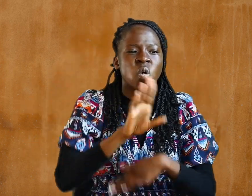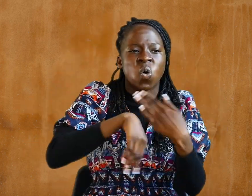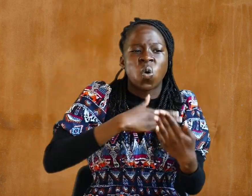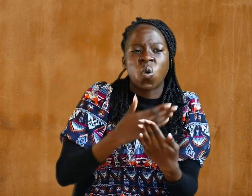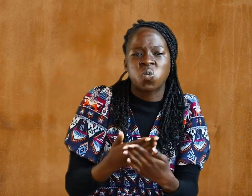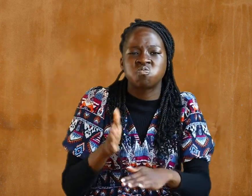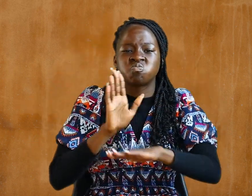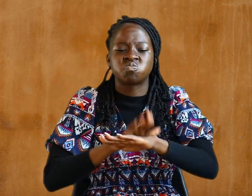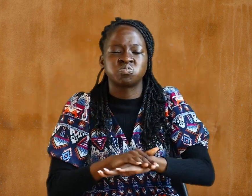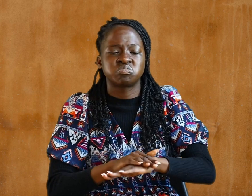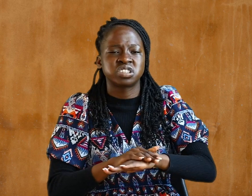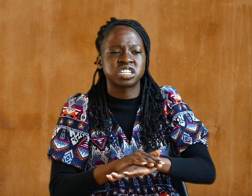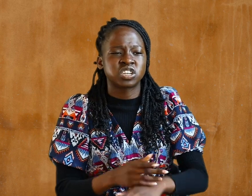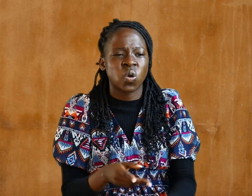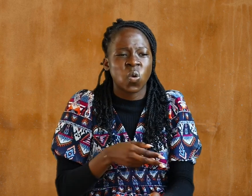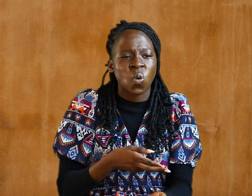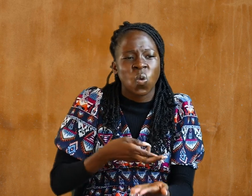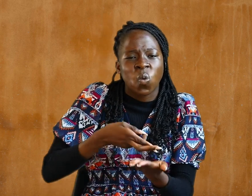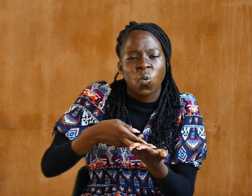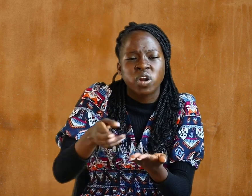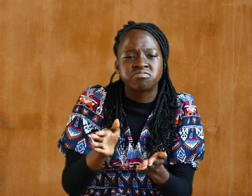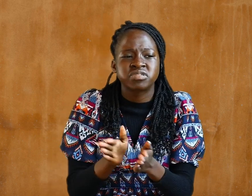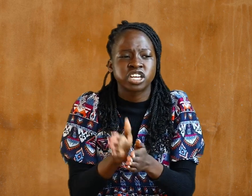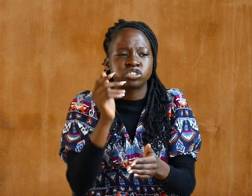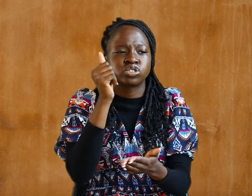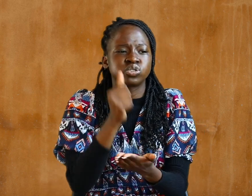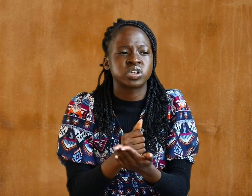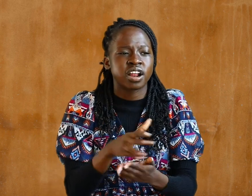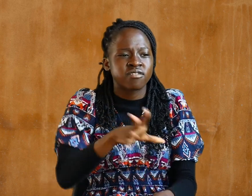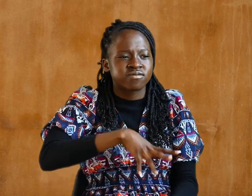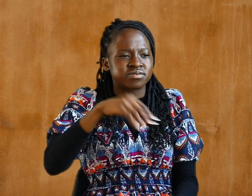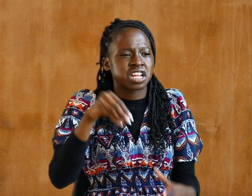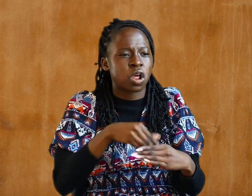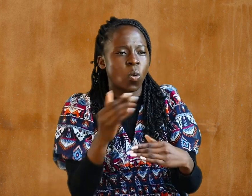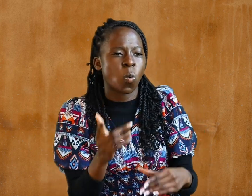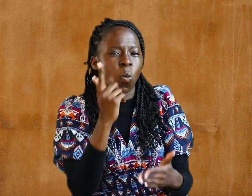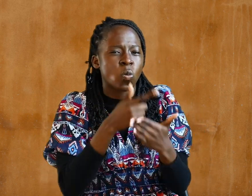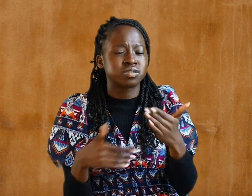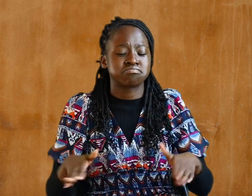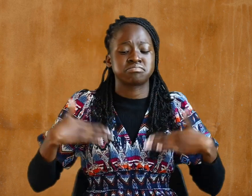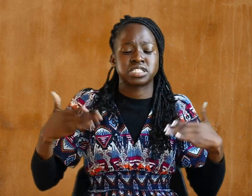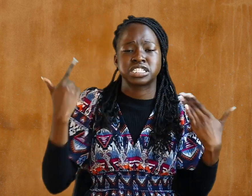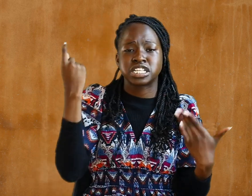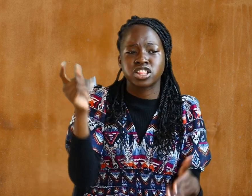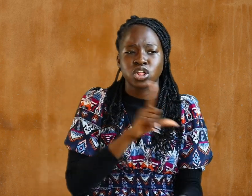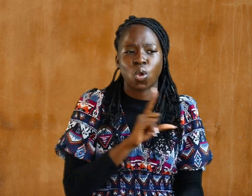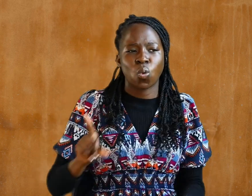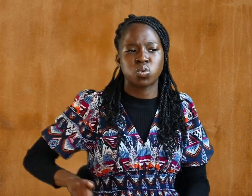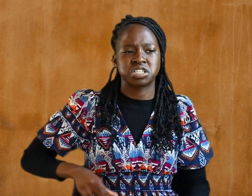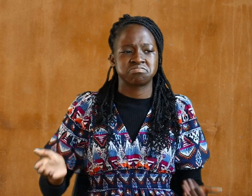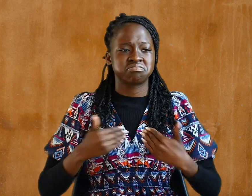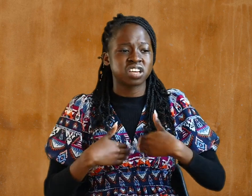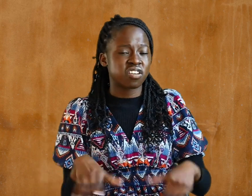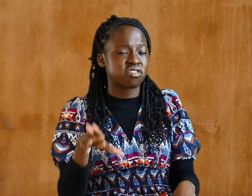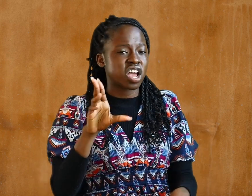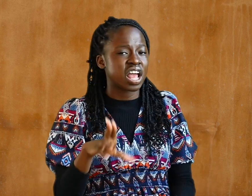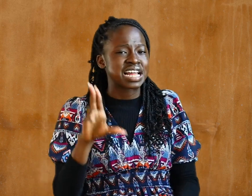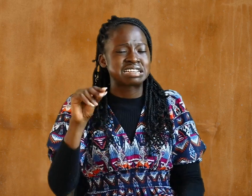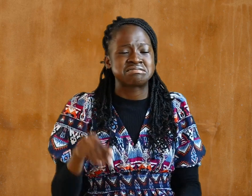truth. And find out what pleases the Lord. Have nothing to do with the fruitless